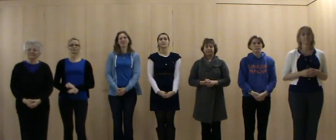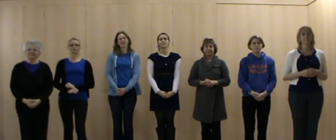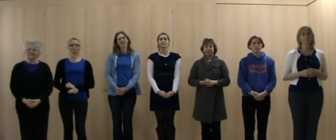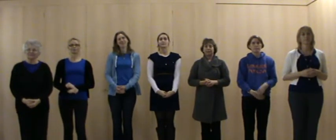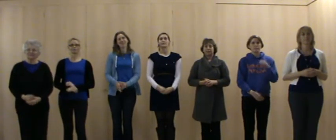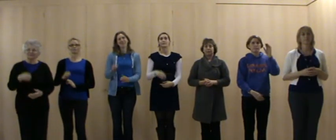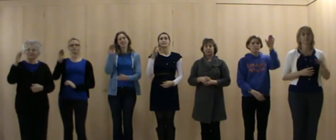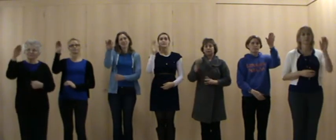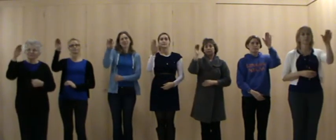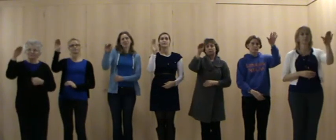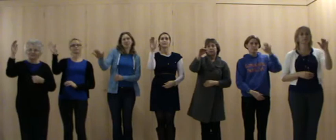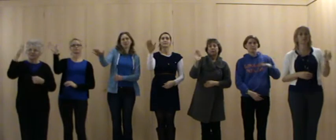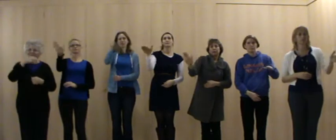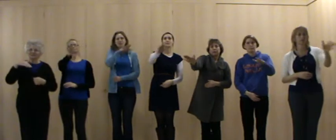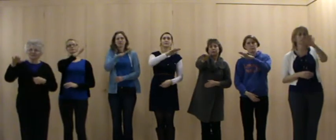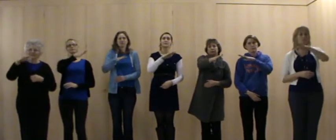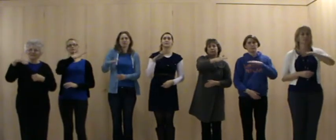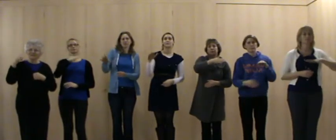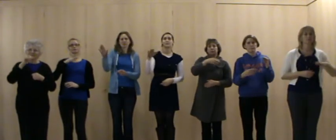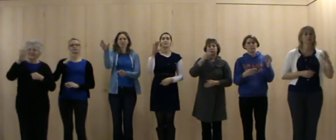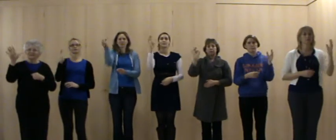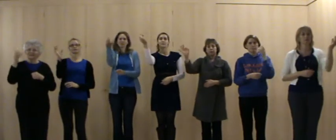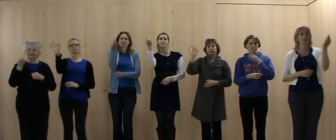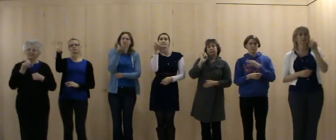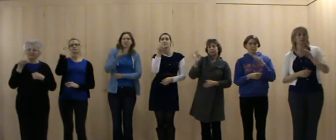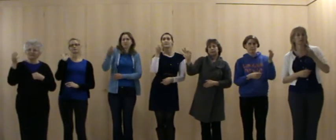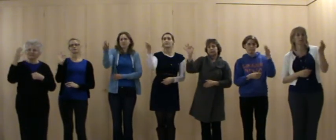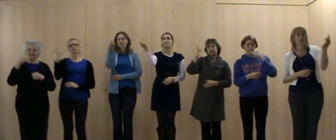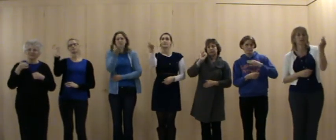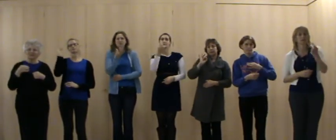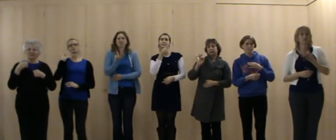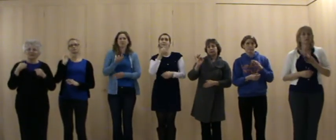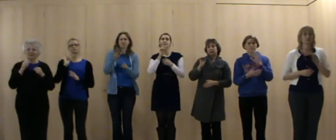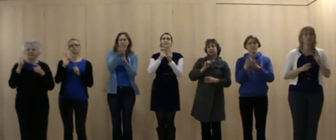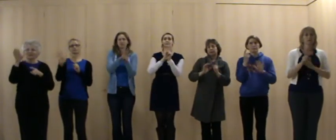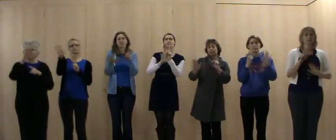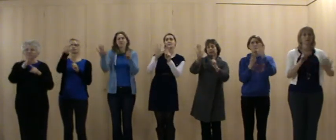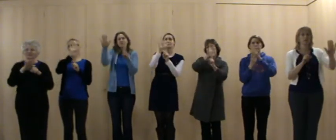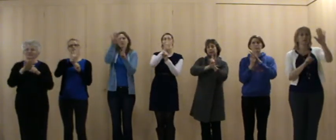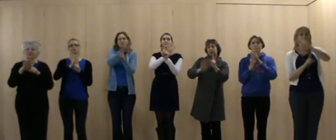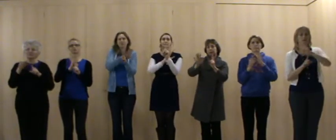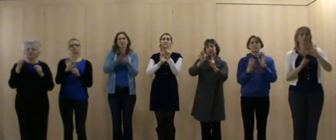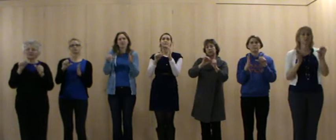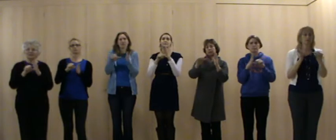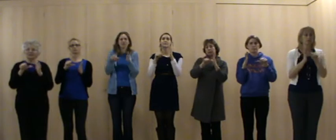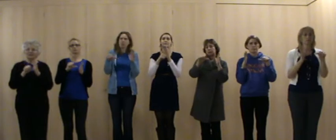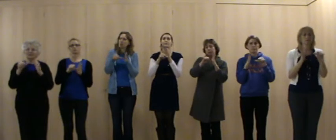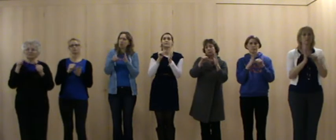Overseas there came a cleaning, help and nation in distress.